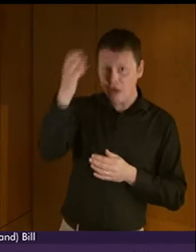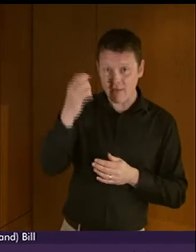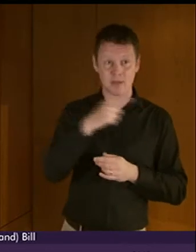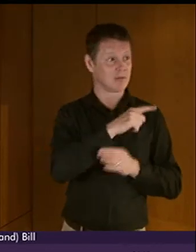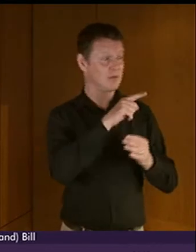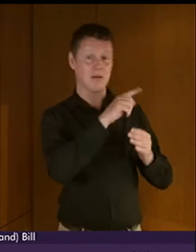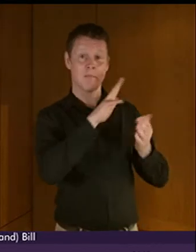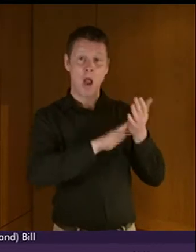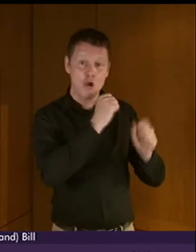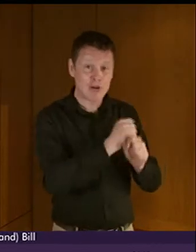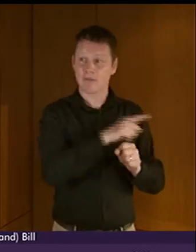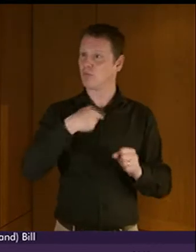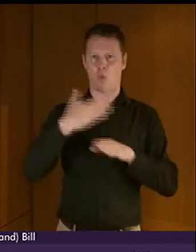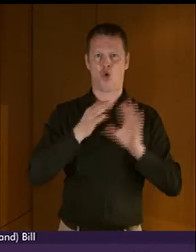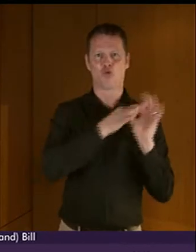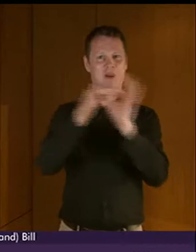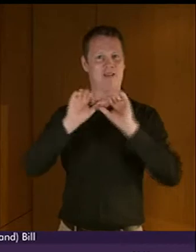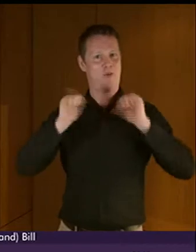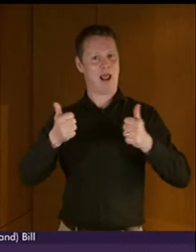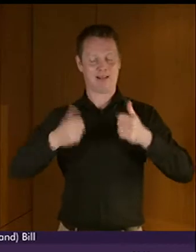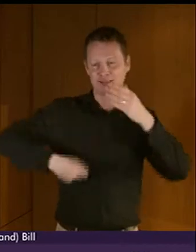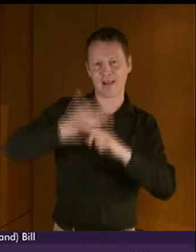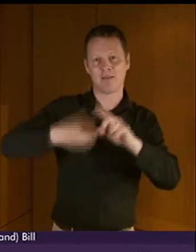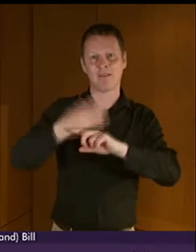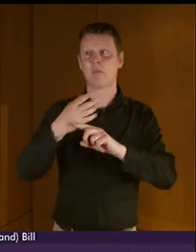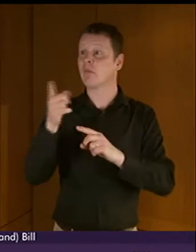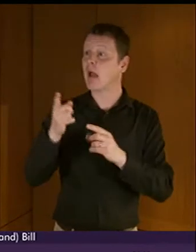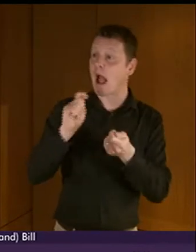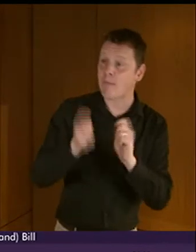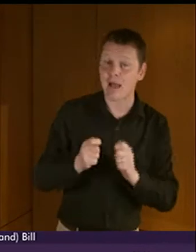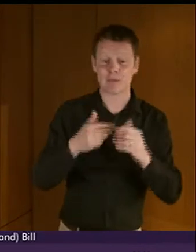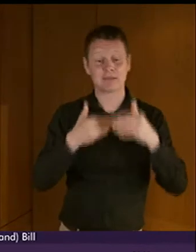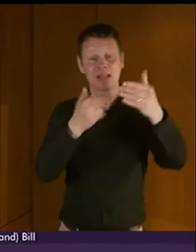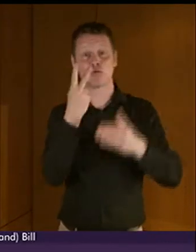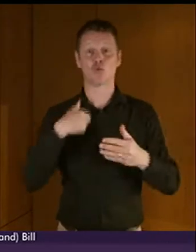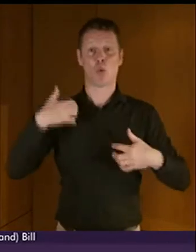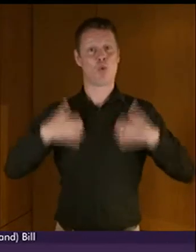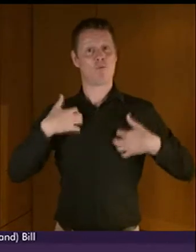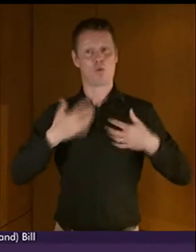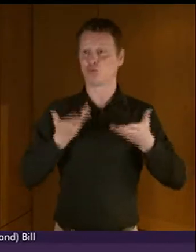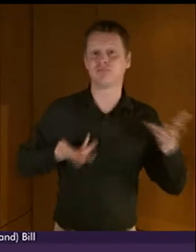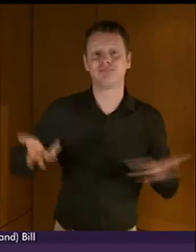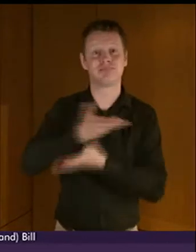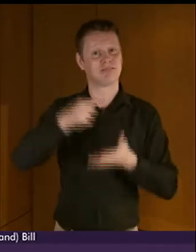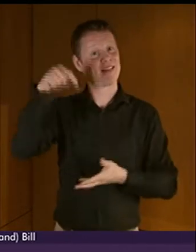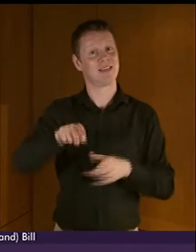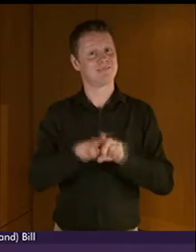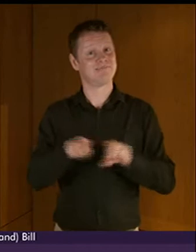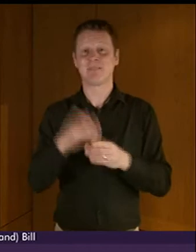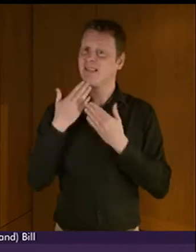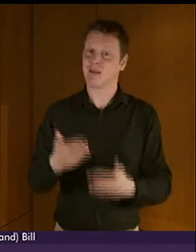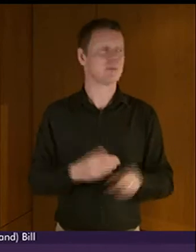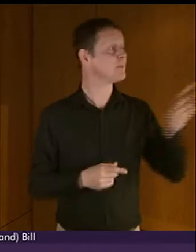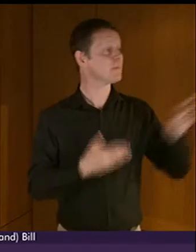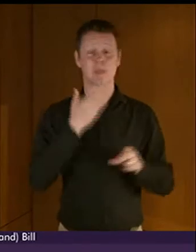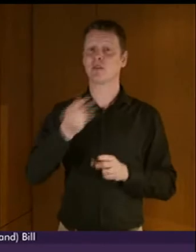to develop this Bill, and we look forward to considering any amendments that are brought forward at Stage 2. Thank you. Convener. I now call on